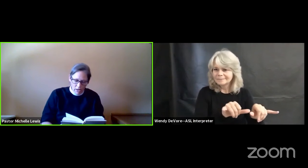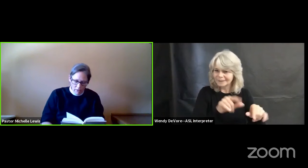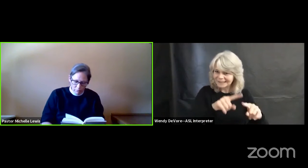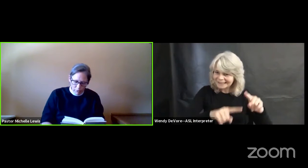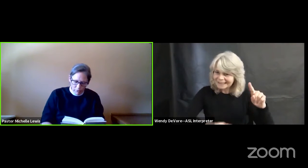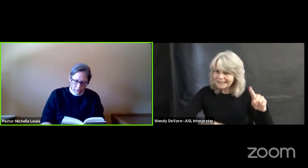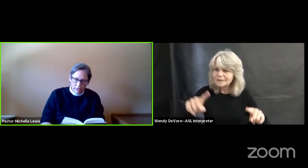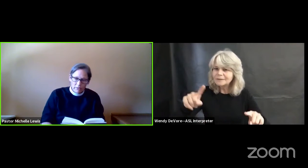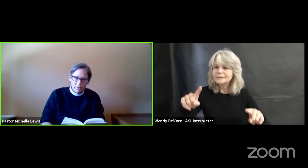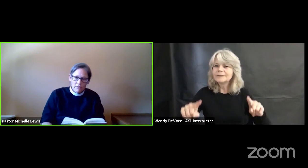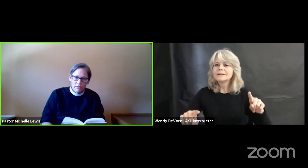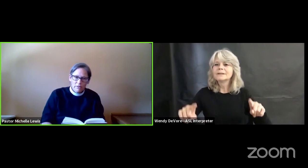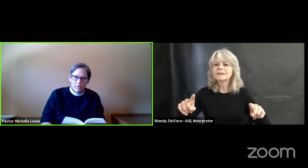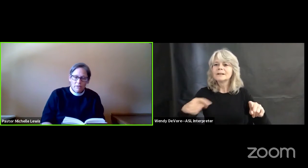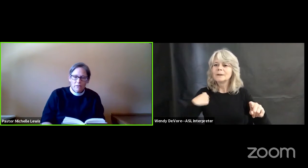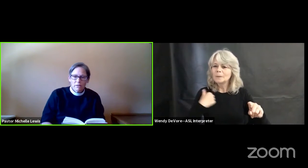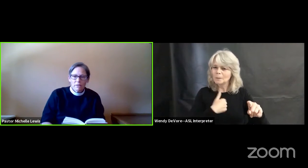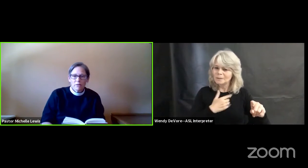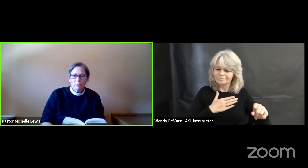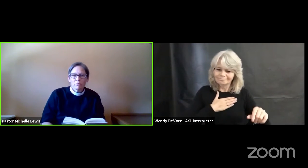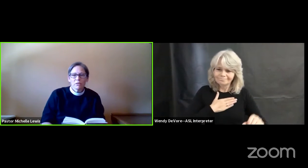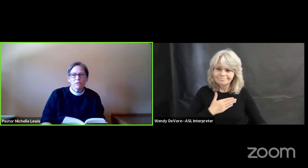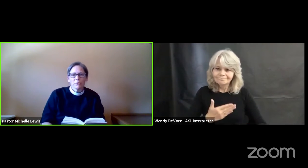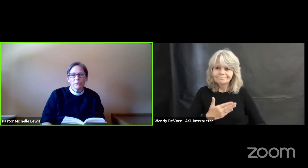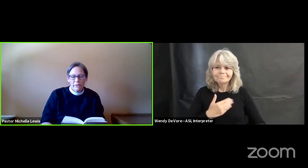not broken but lonely